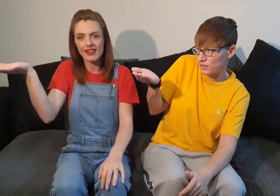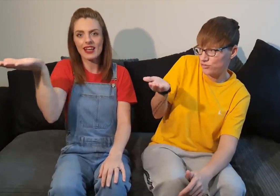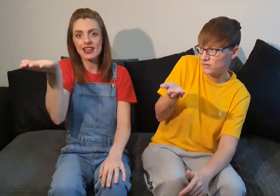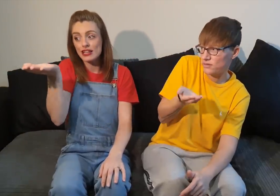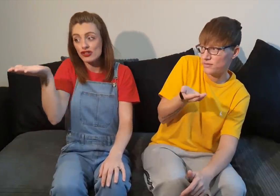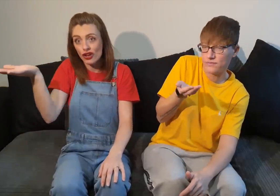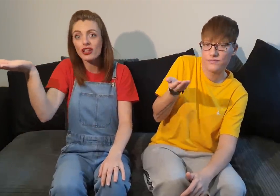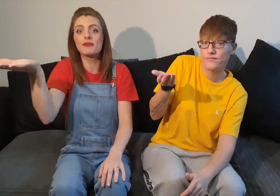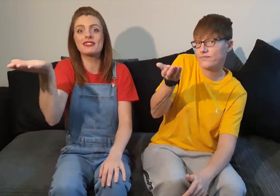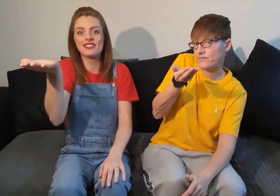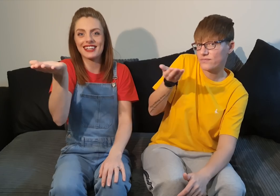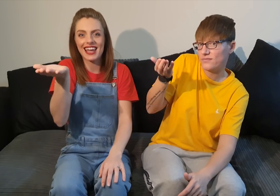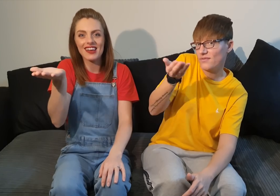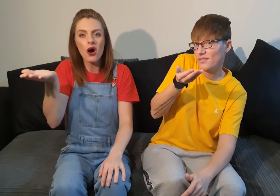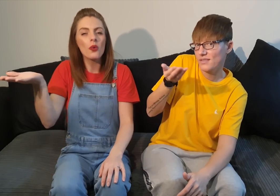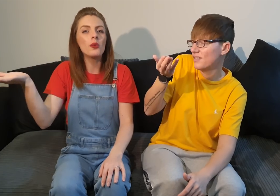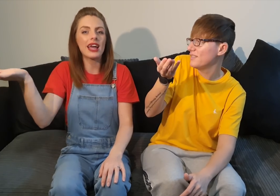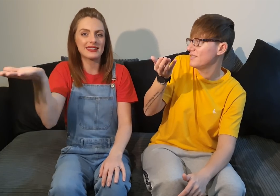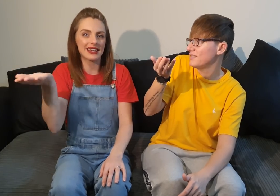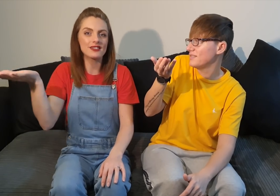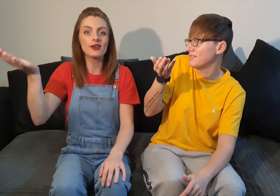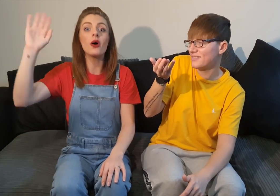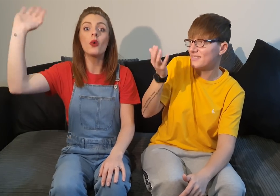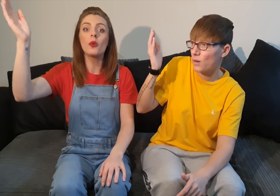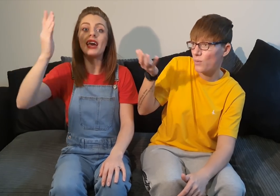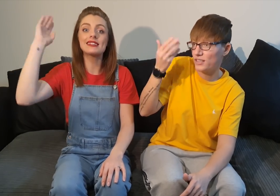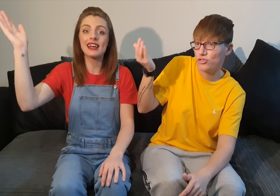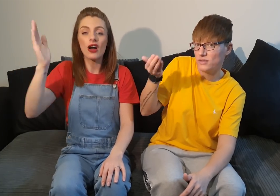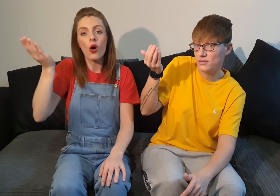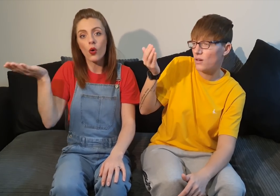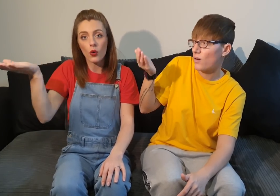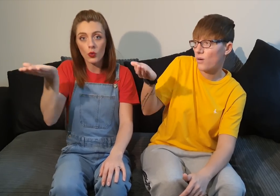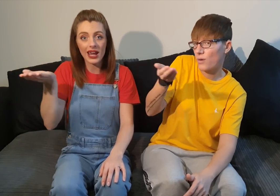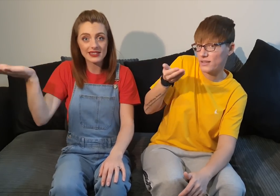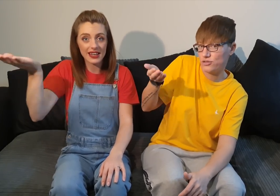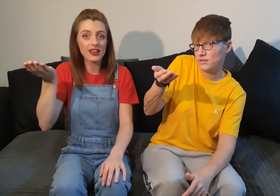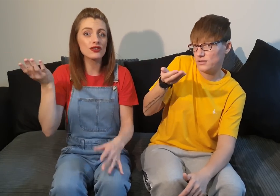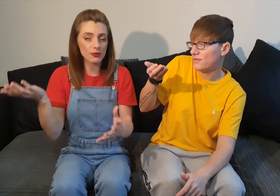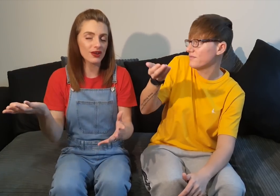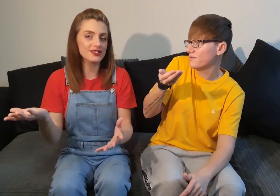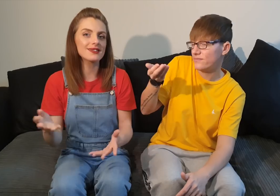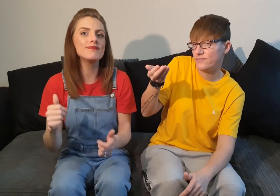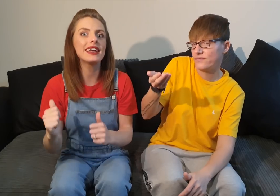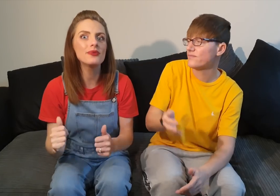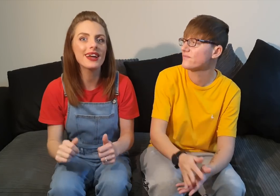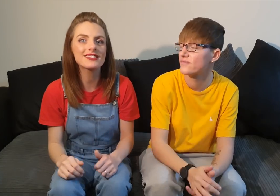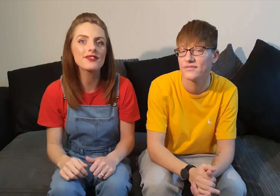and that's in a circular position again waiter so waiter or waiter to be honest there's many ways of